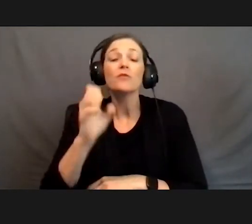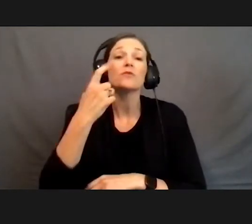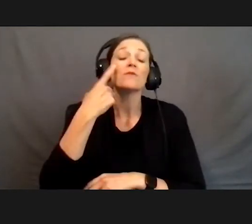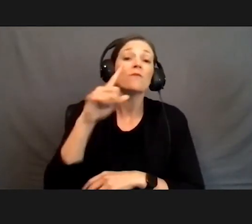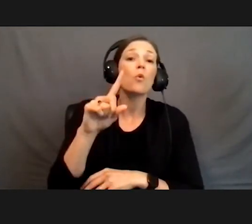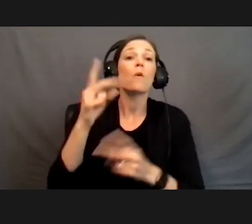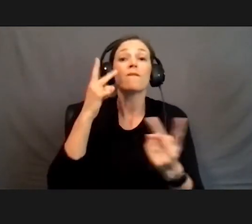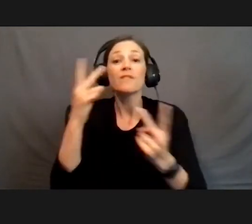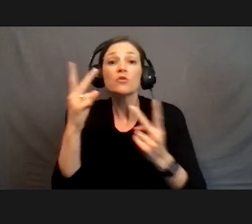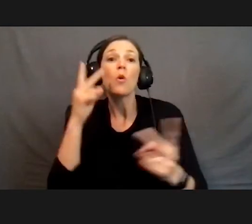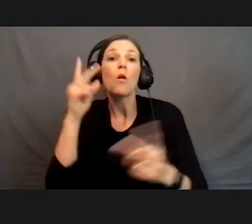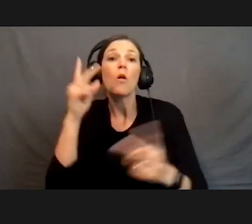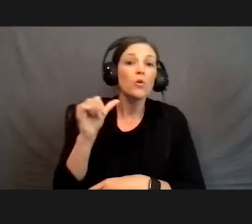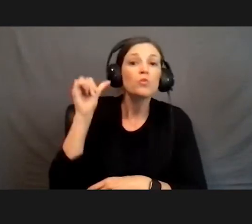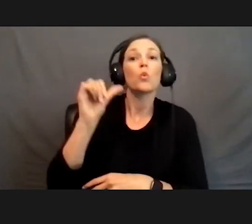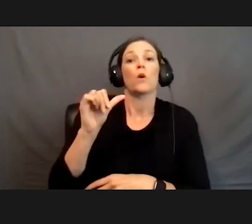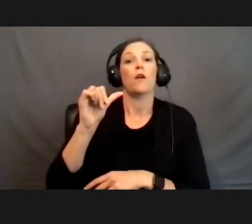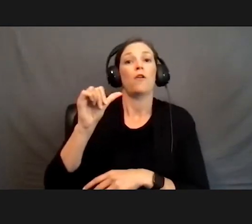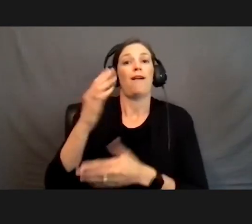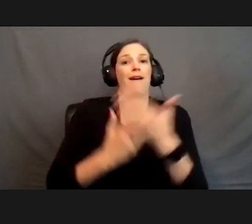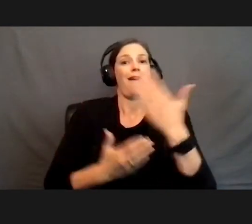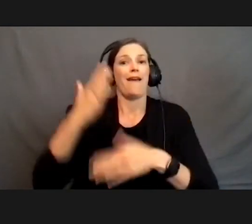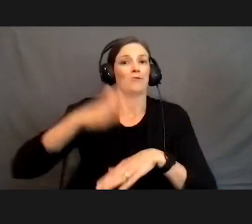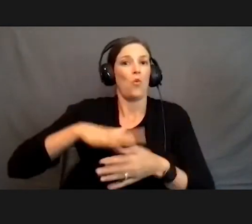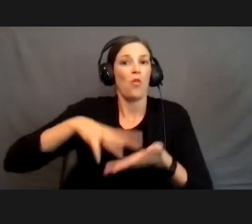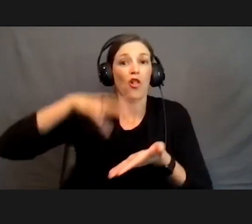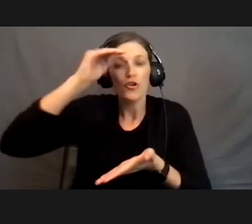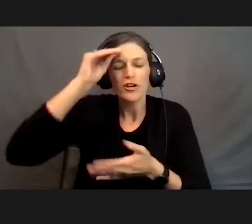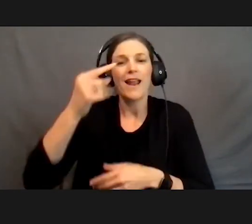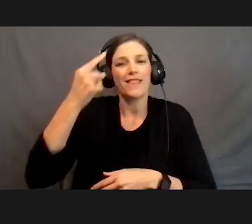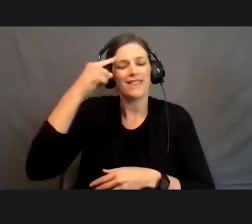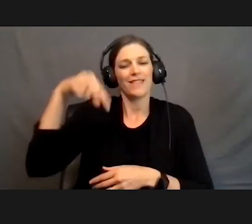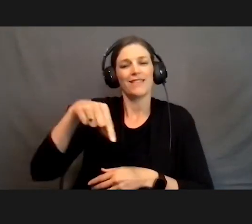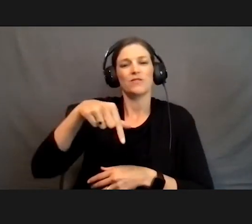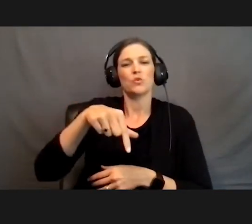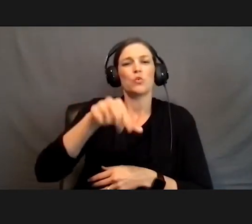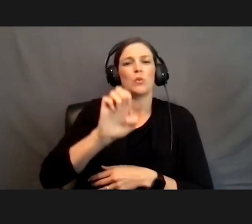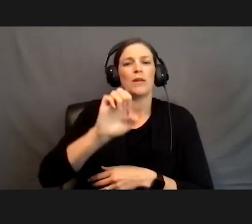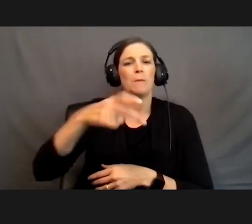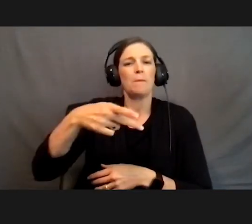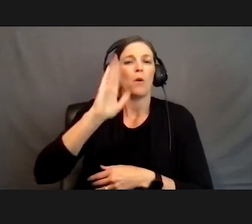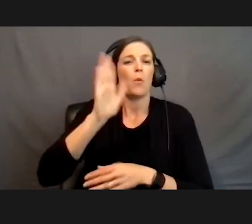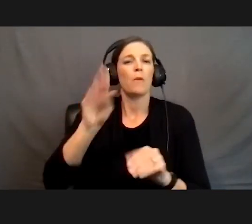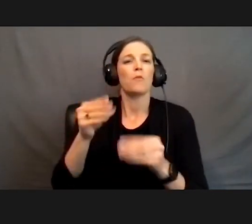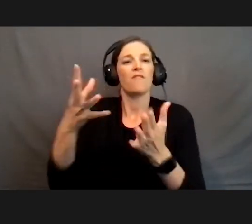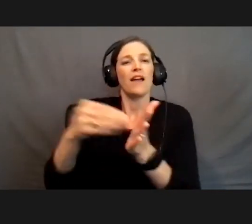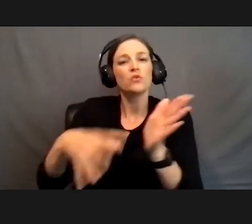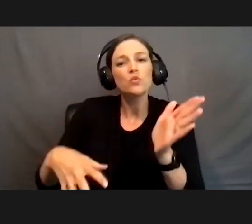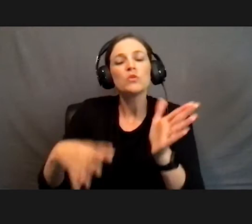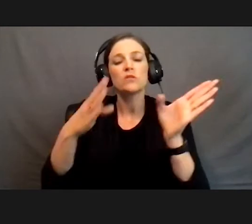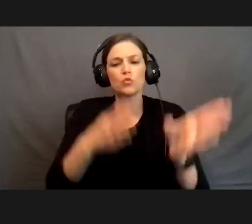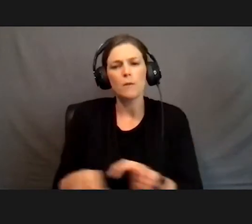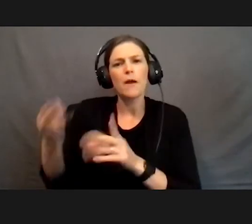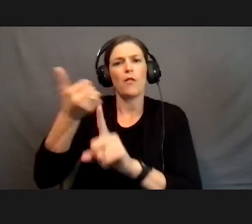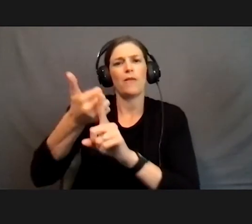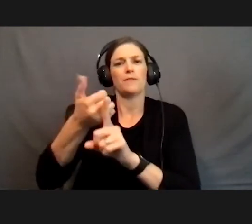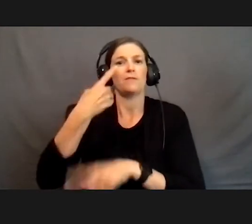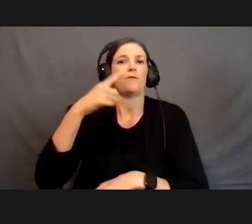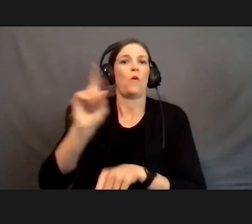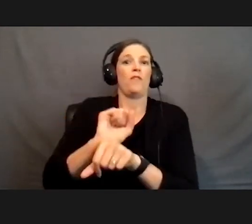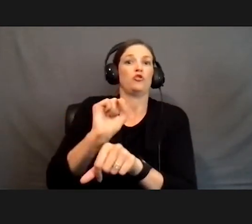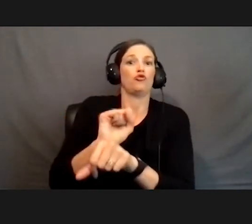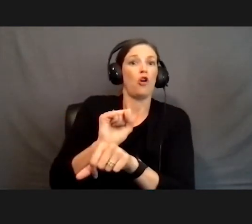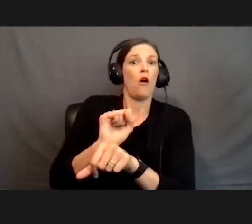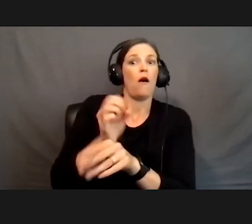as well as kinesthetic. I think that this QEP would provide our students with an opportunity to prepare themselves for the job market,